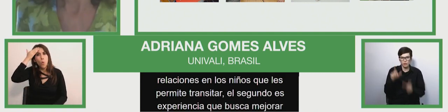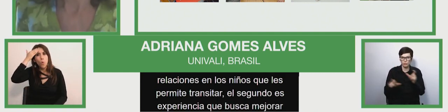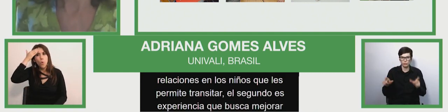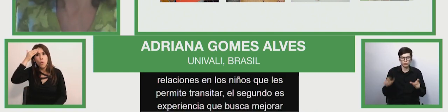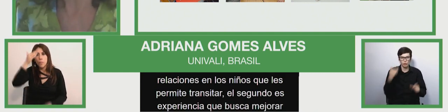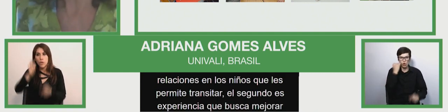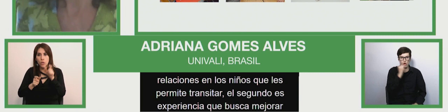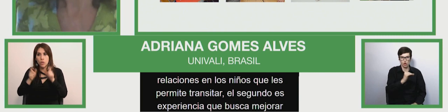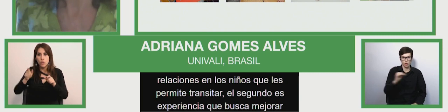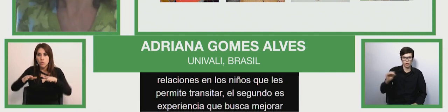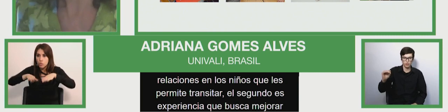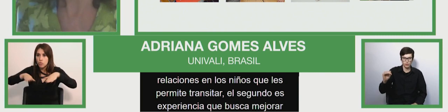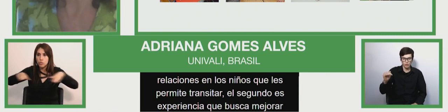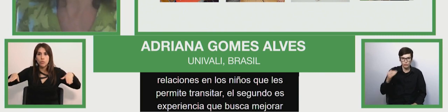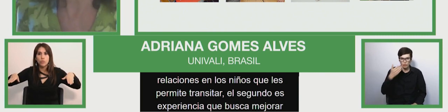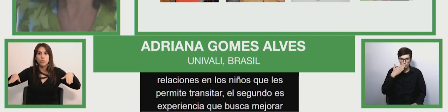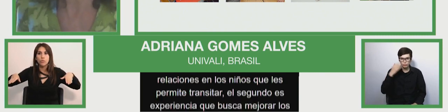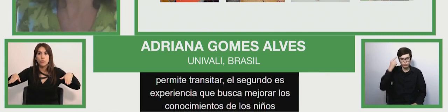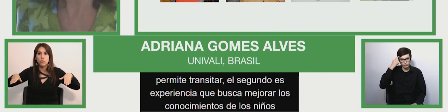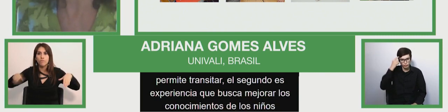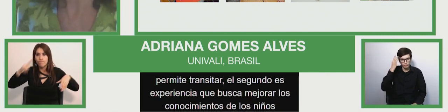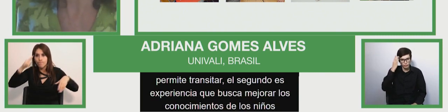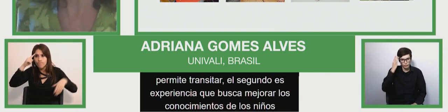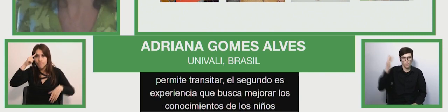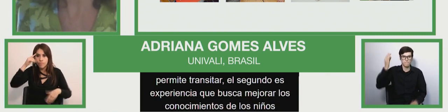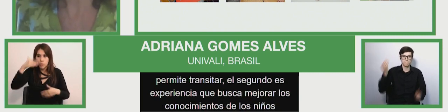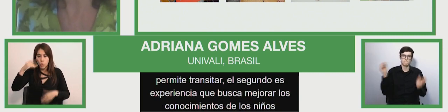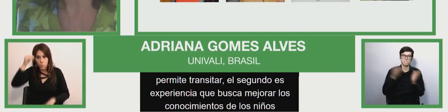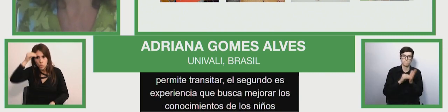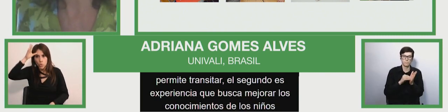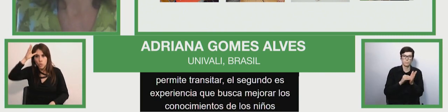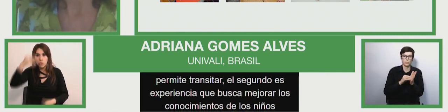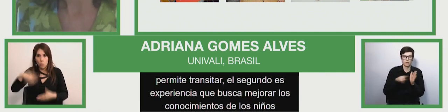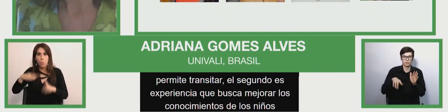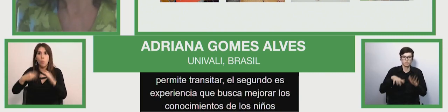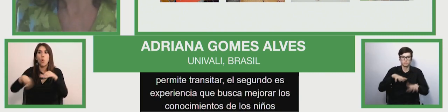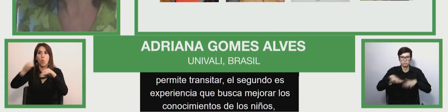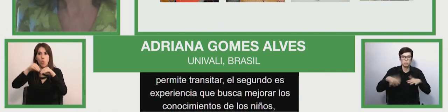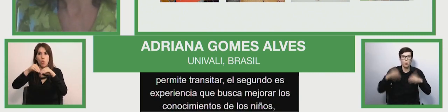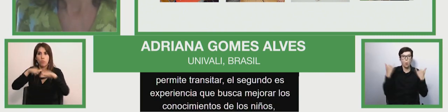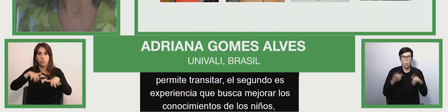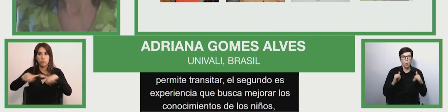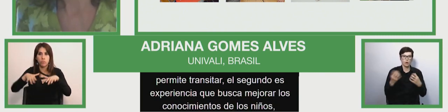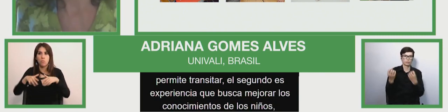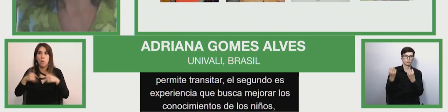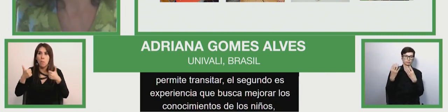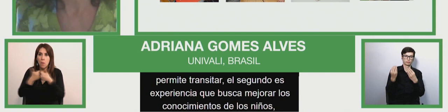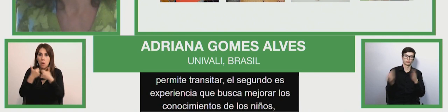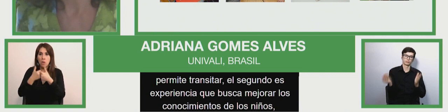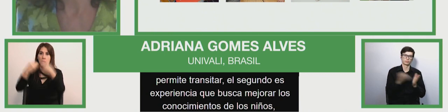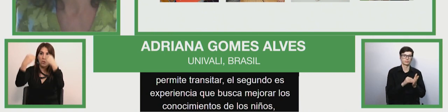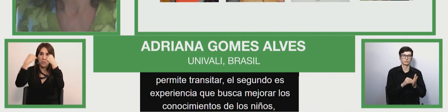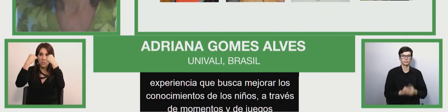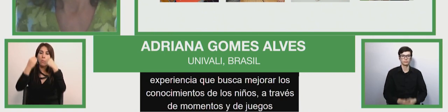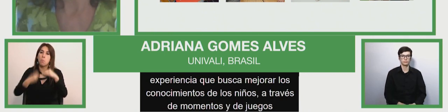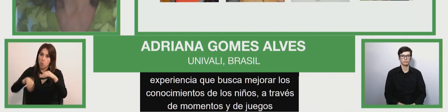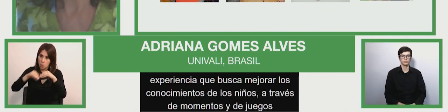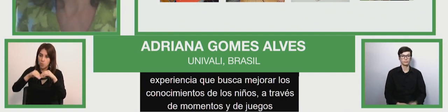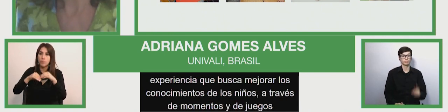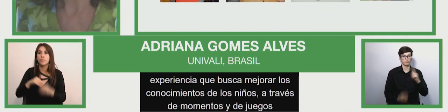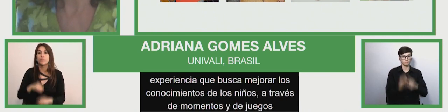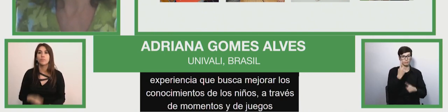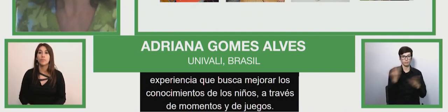it aims to increase children's knowledge about analogical and digital games through